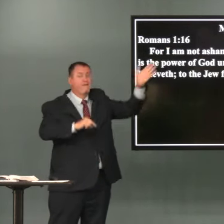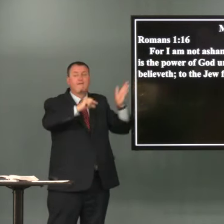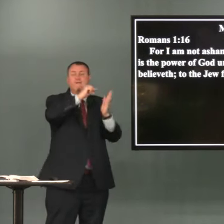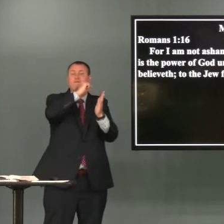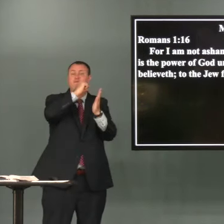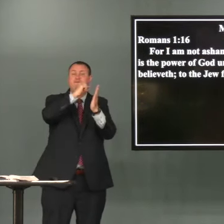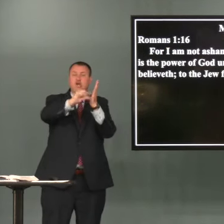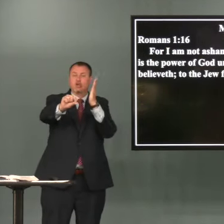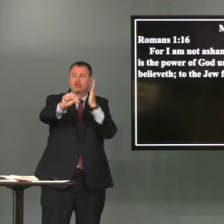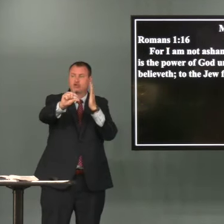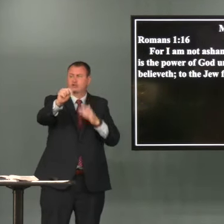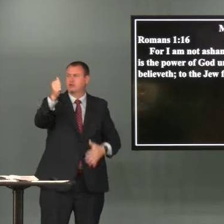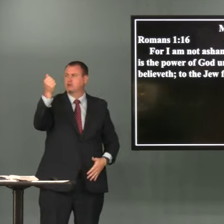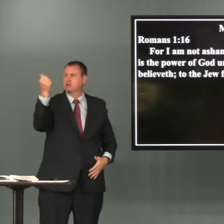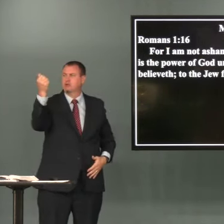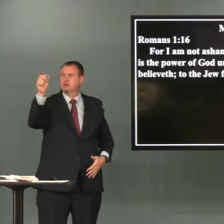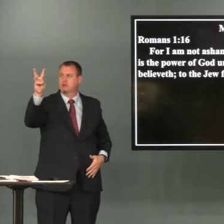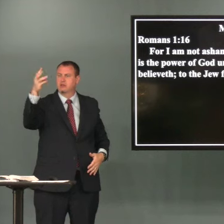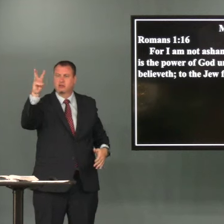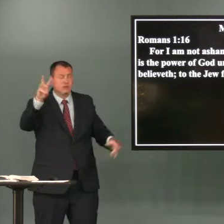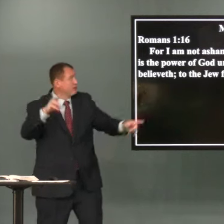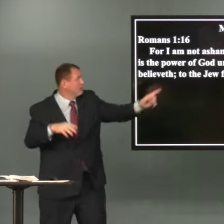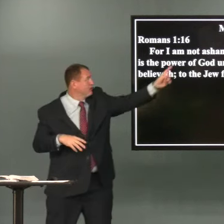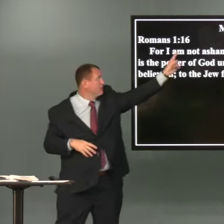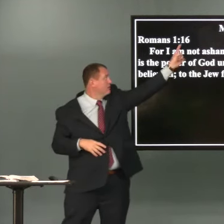chapter 1 verse 16